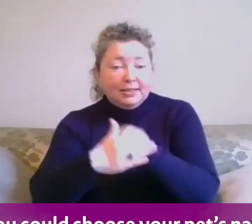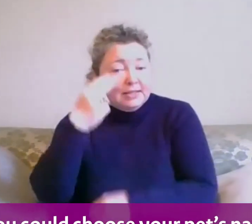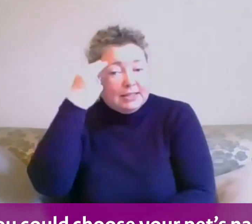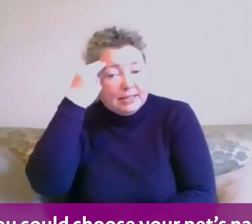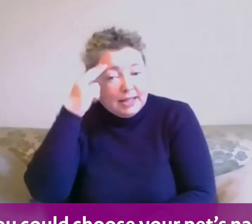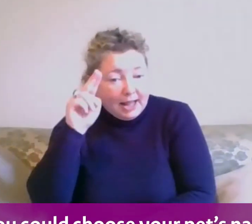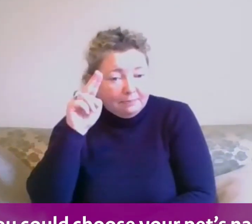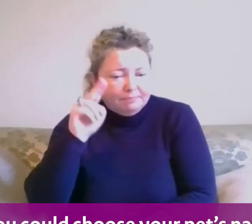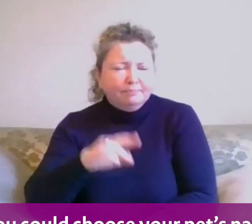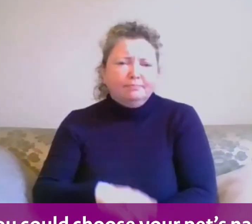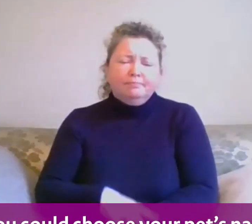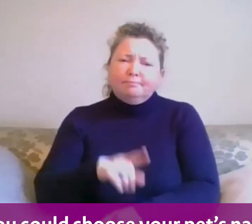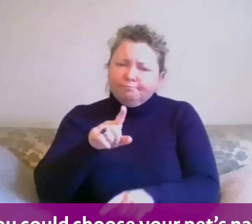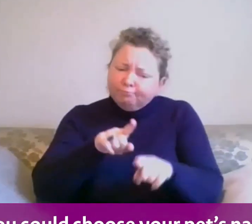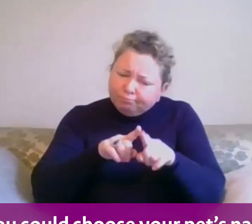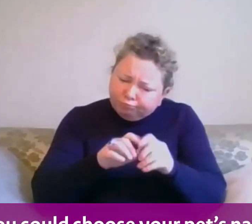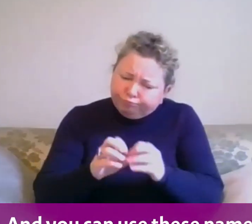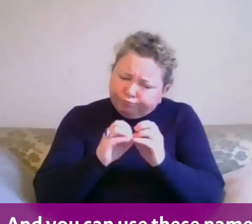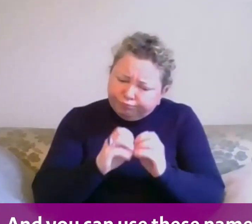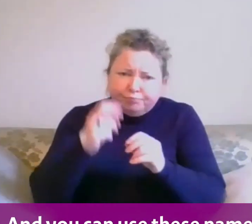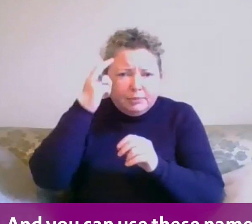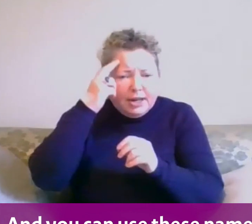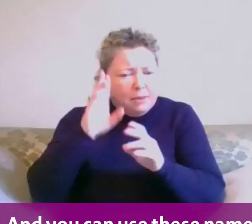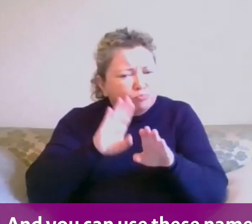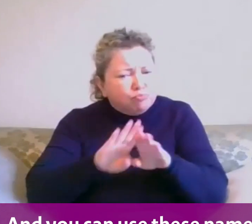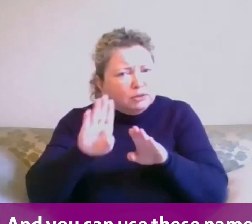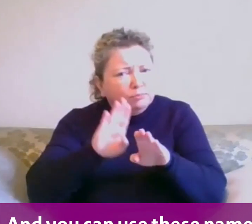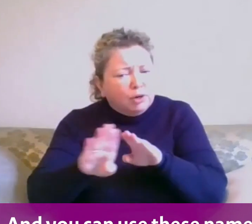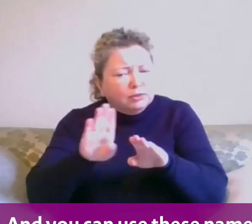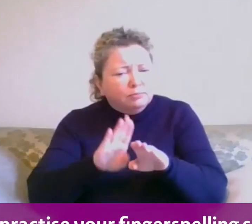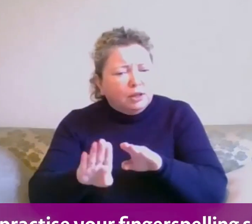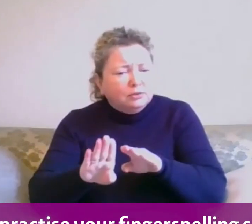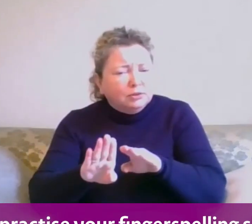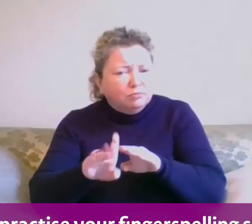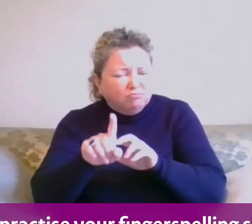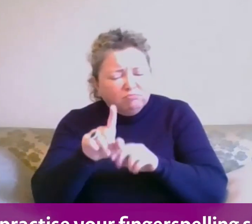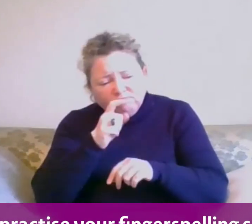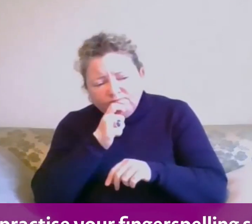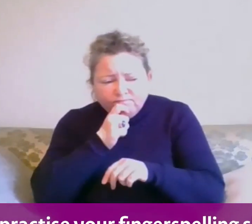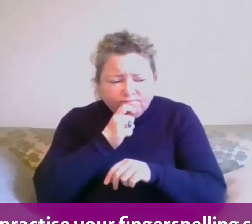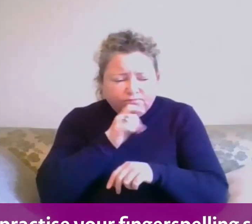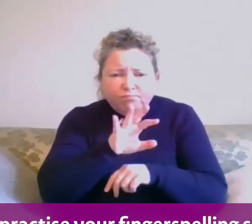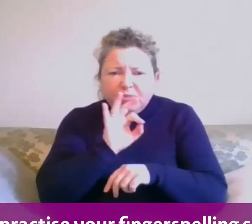choose your pet's name, and you can use these names to practise our fingerspelling skills.